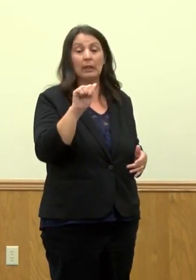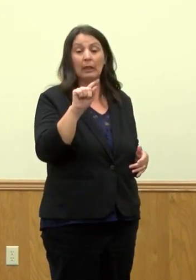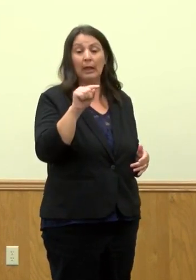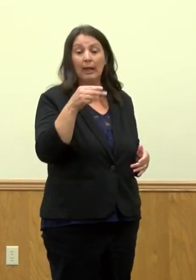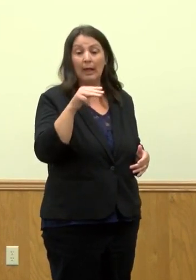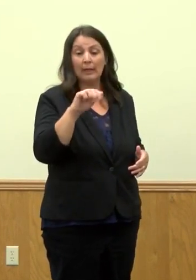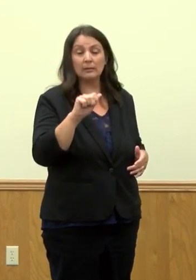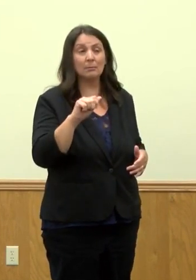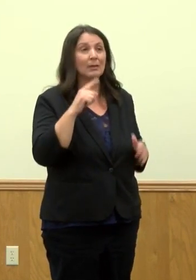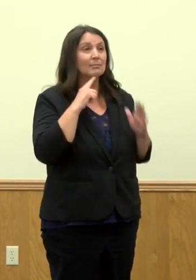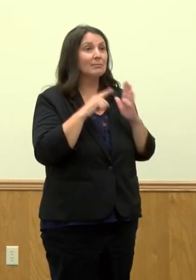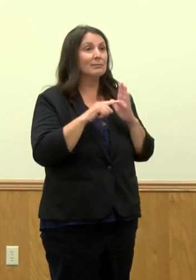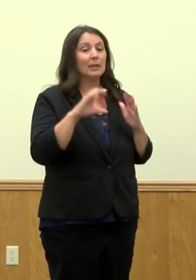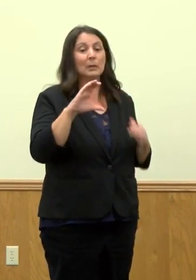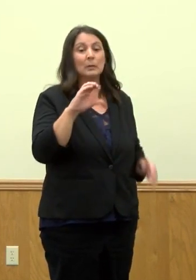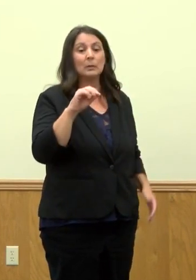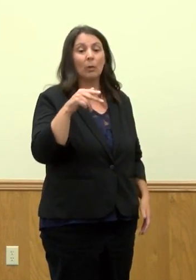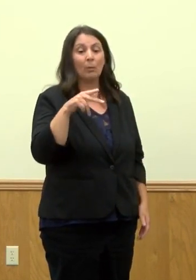diabetes mellitus,